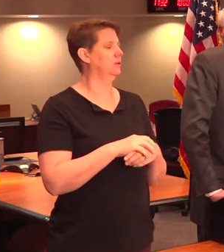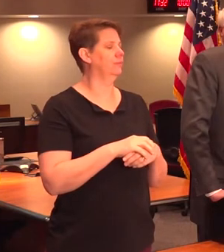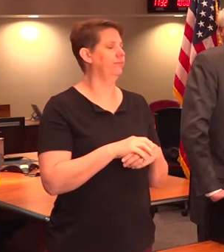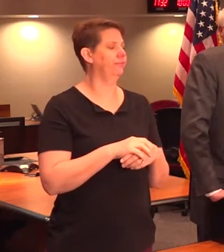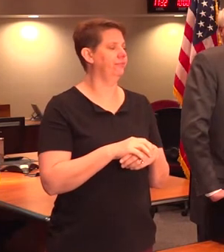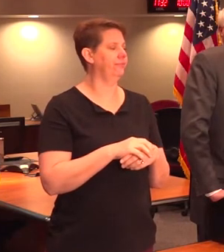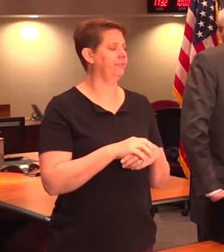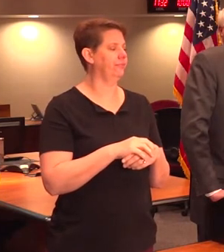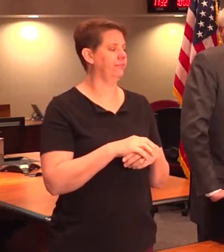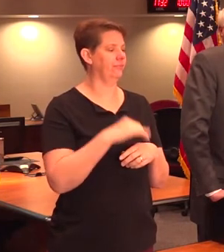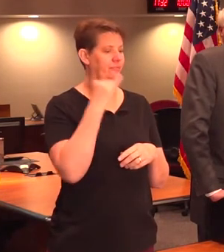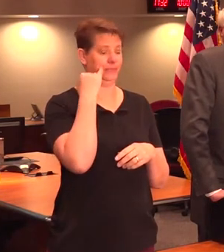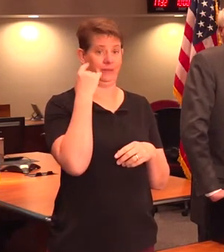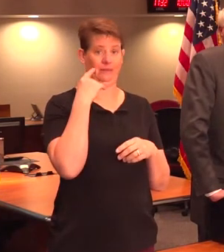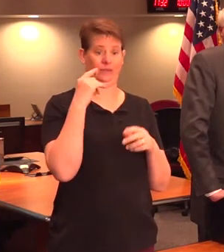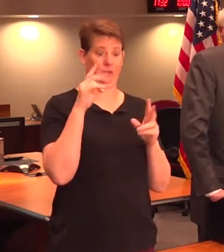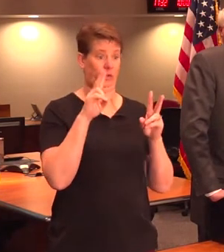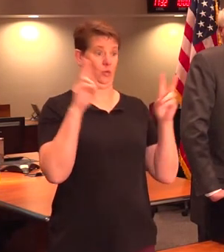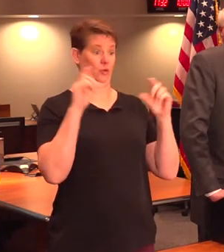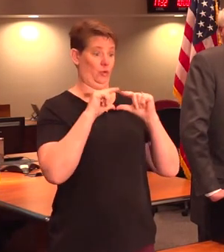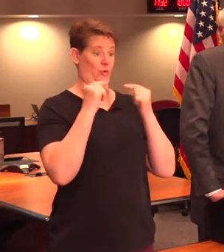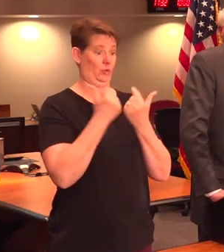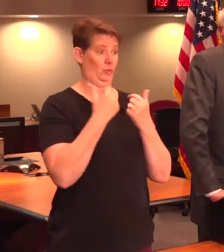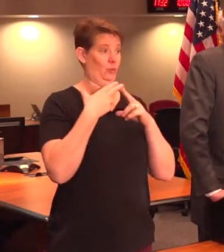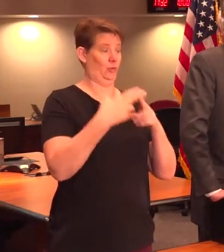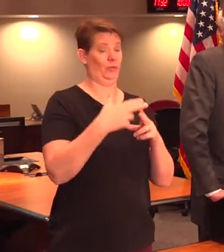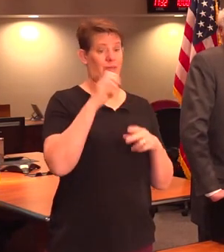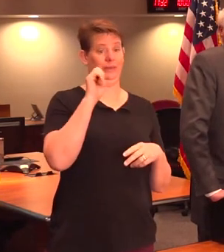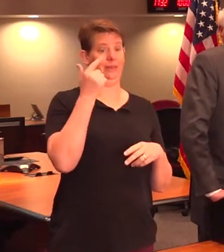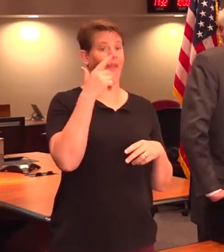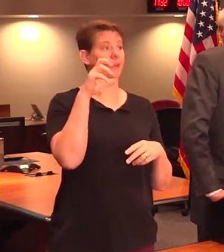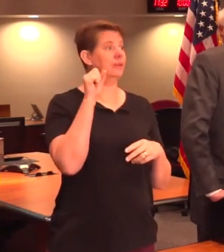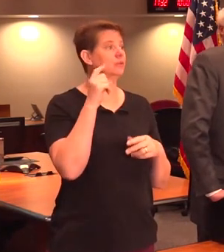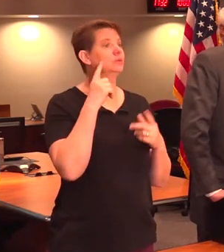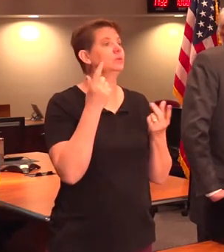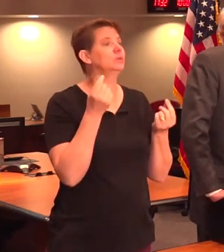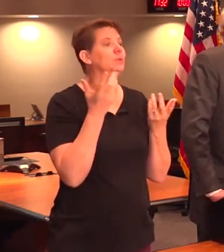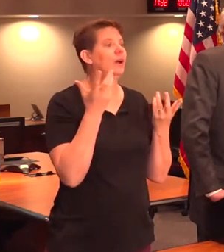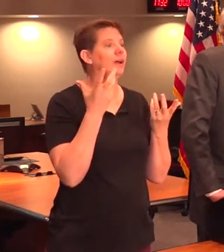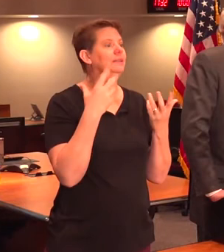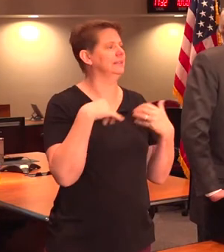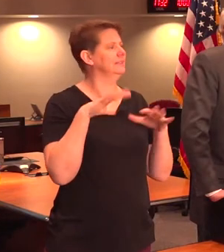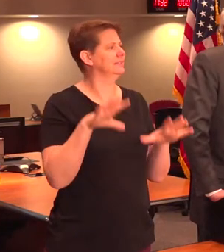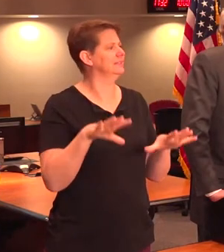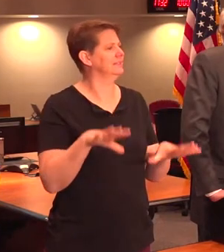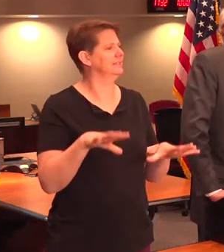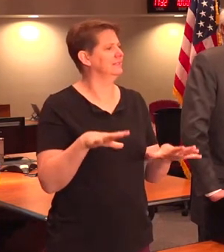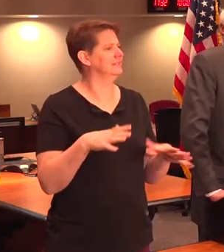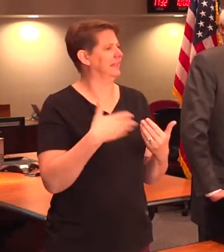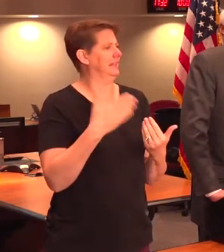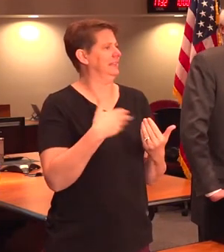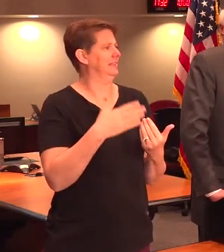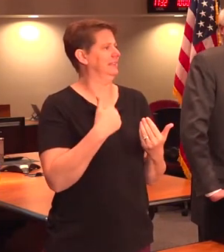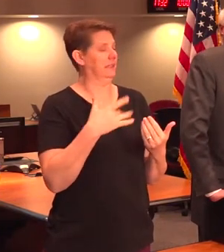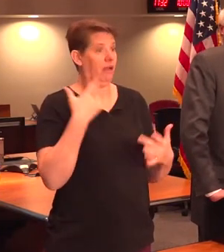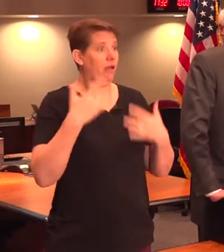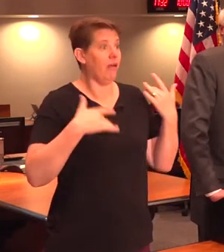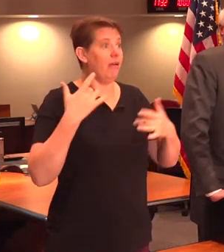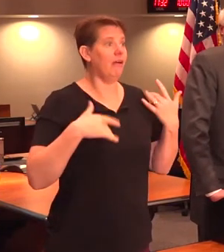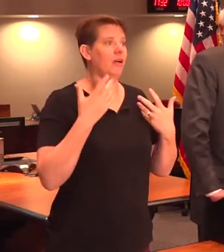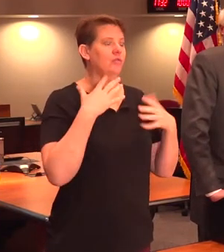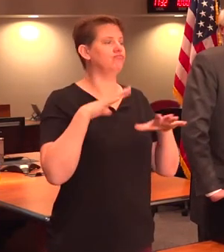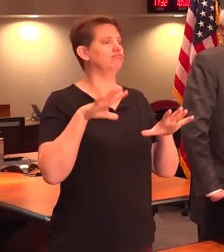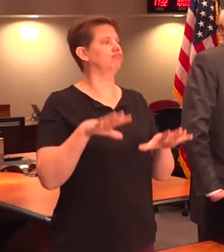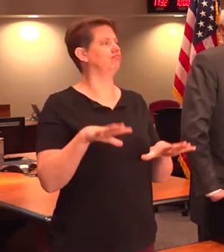the group, the Eagles, my advice is take it easy. Don't get all excited. This is,